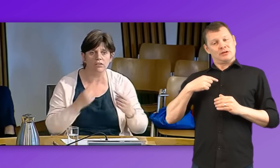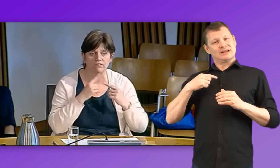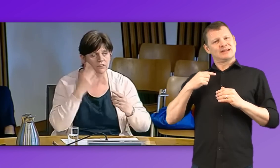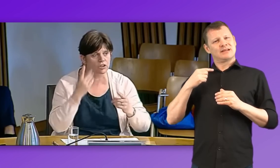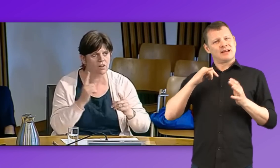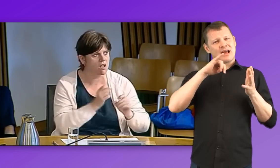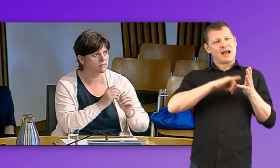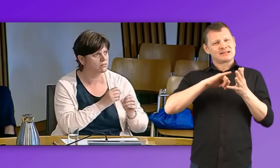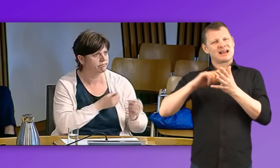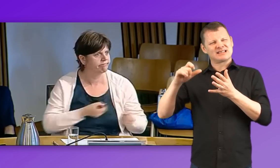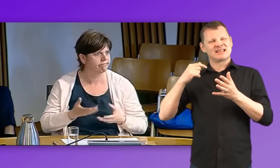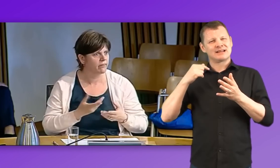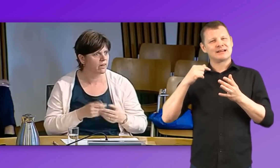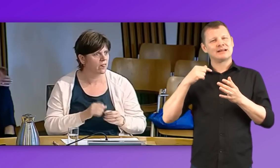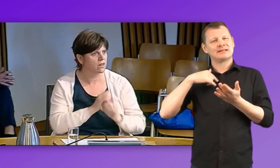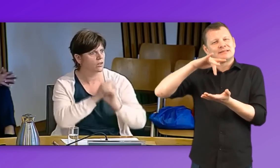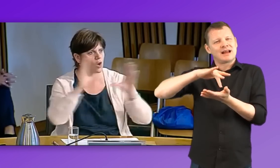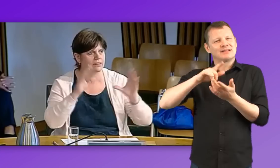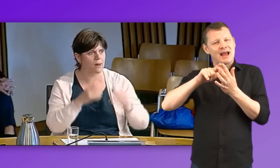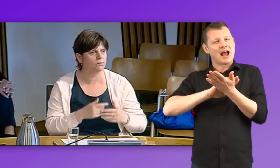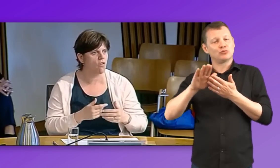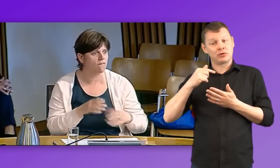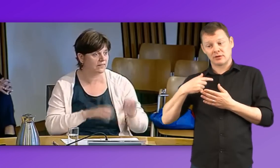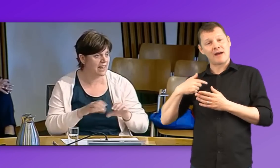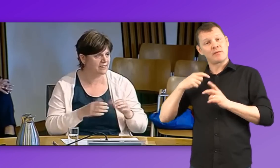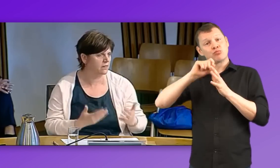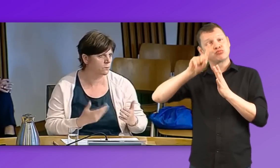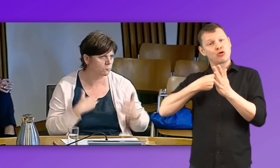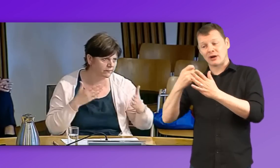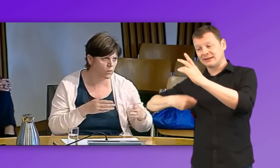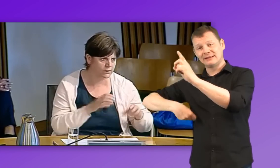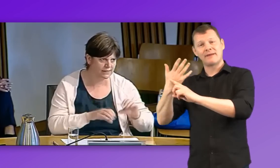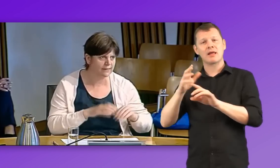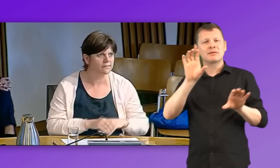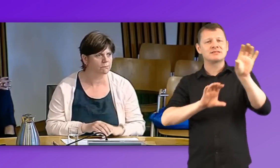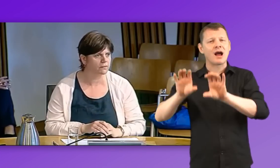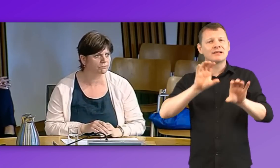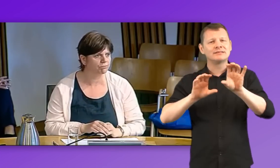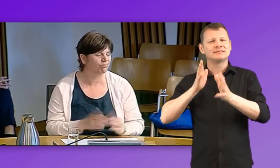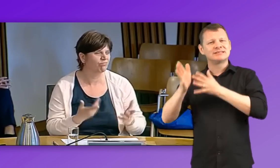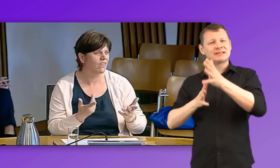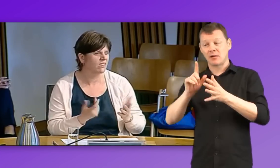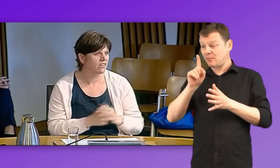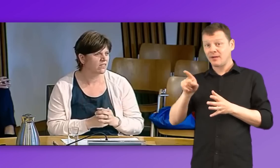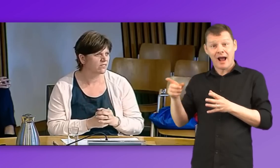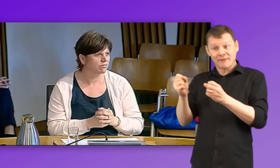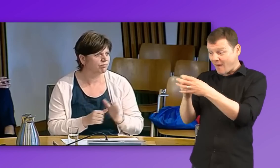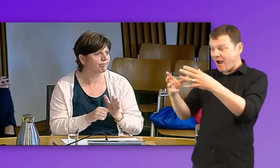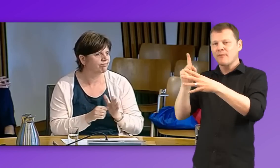university about developing signs signs. But none of this knowledge is being transferred or it's not being replicated anywhere. we're